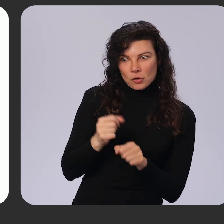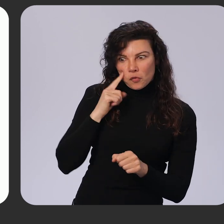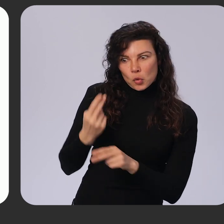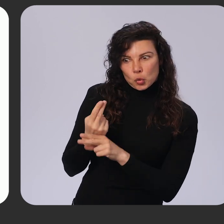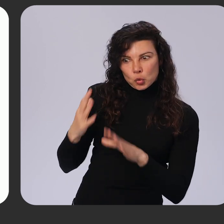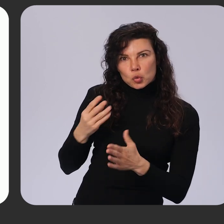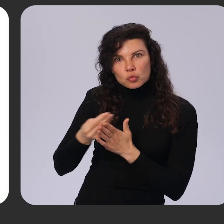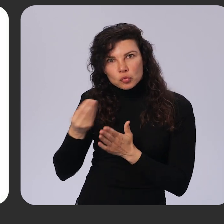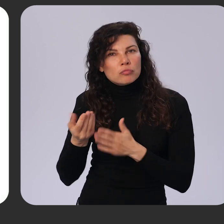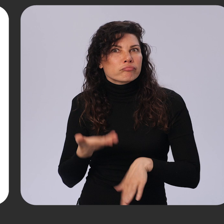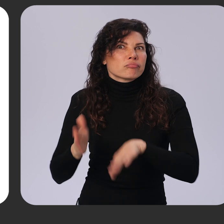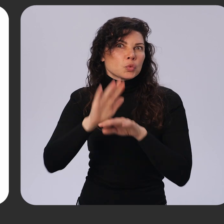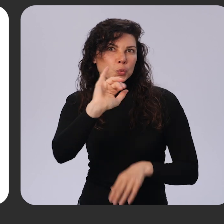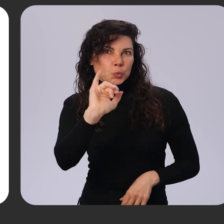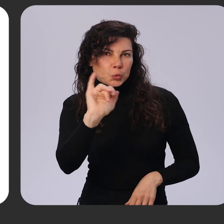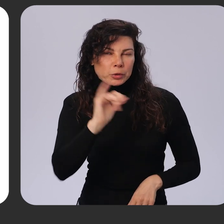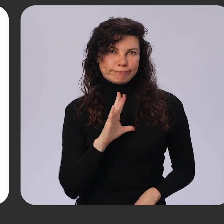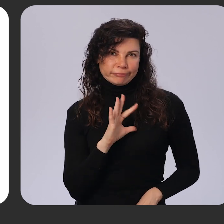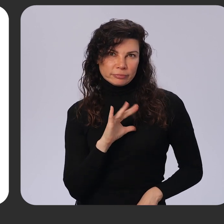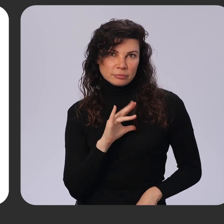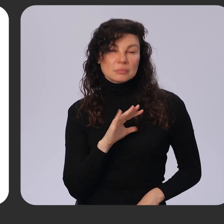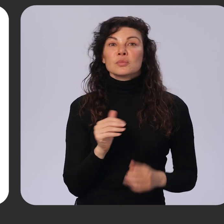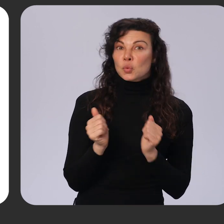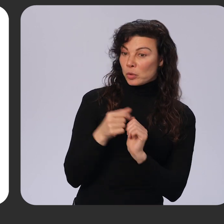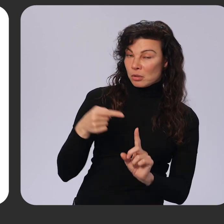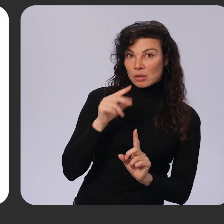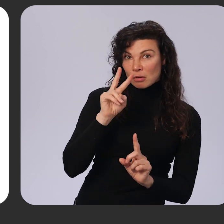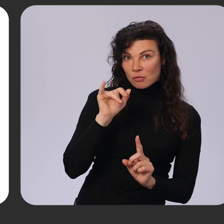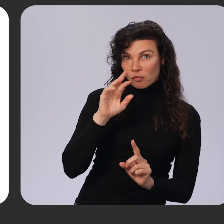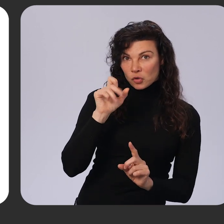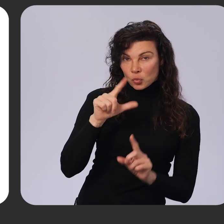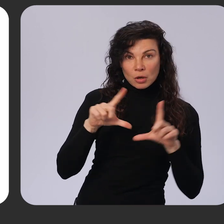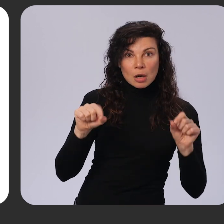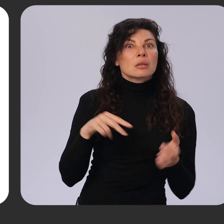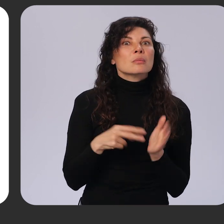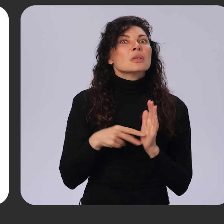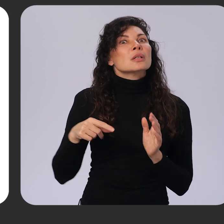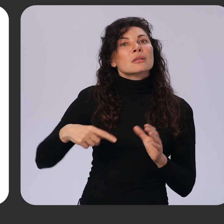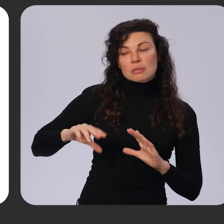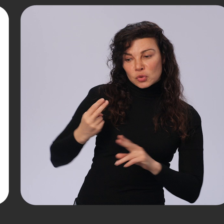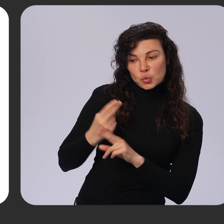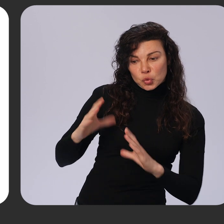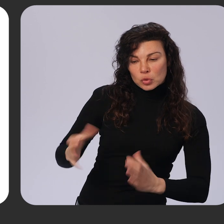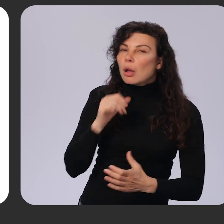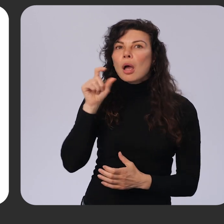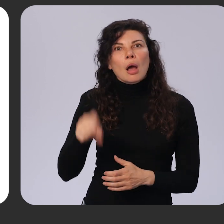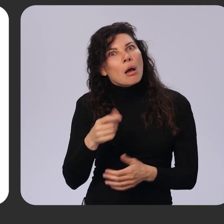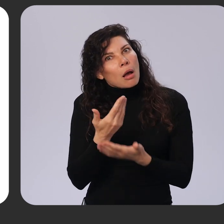shop online. With Virtual Cards, users no longer have to manually enter any of their card